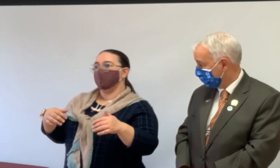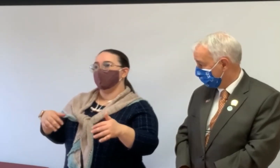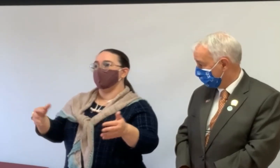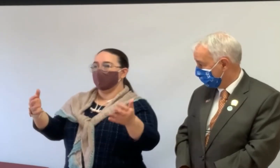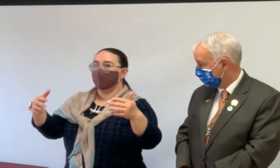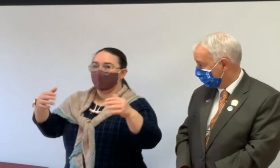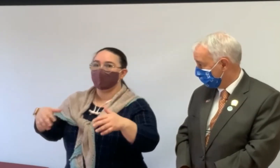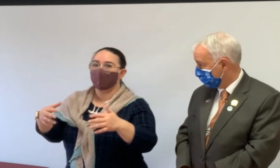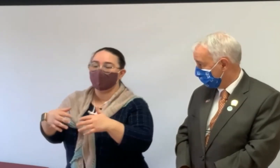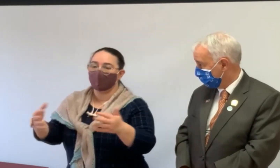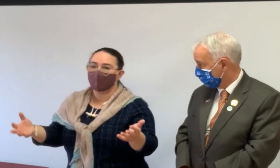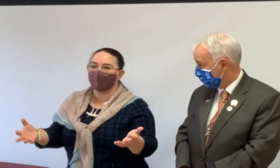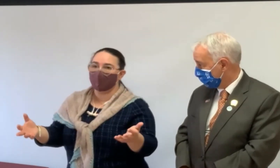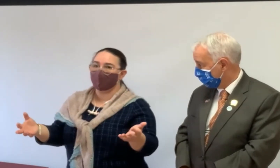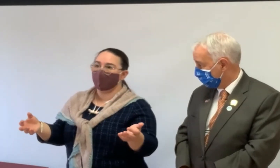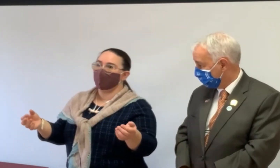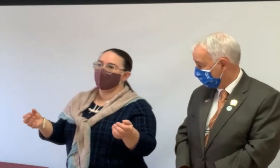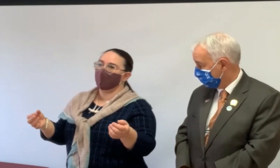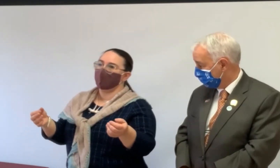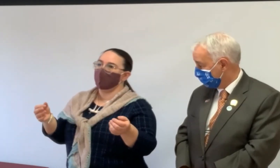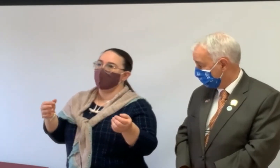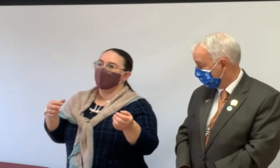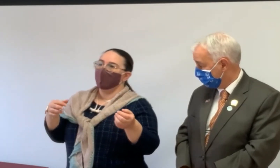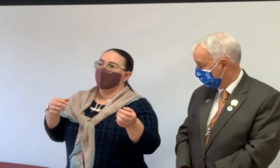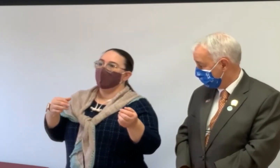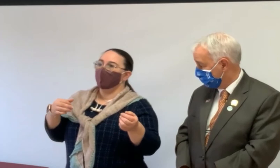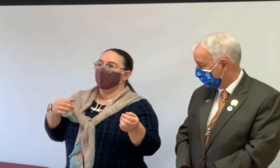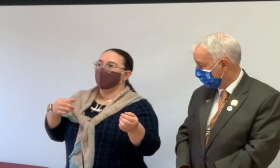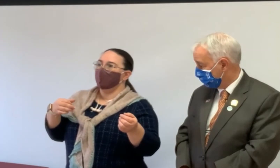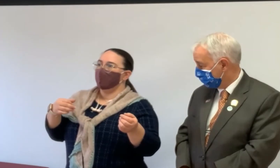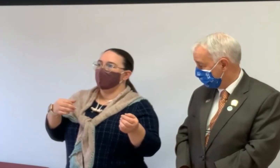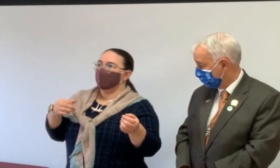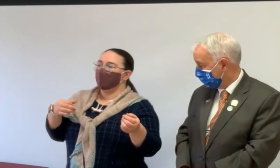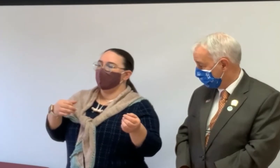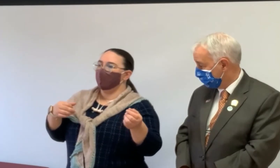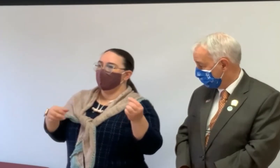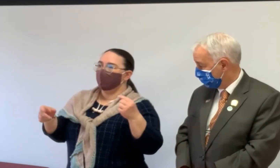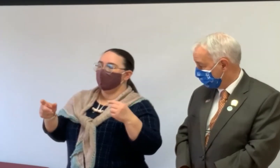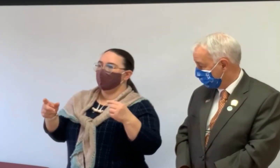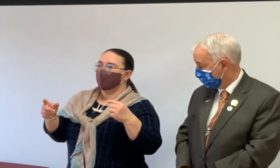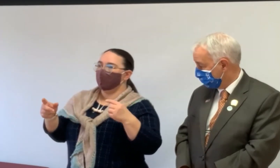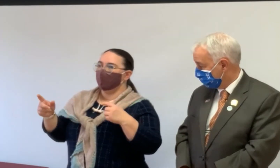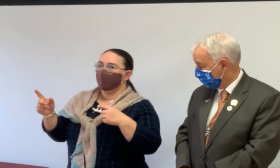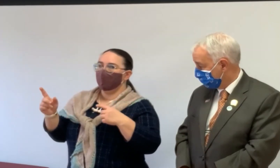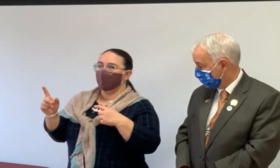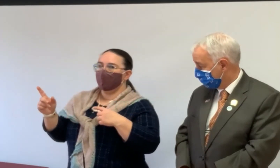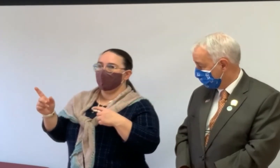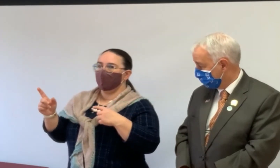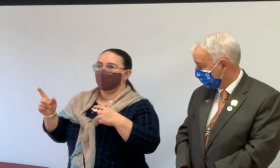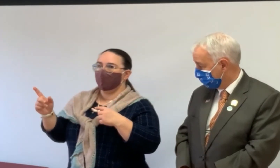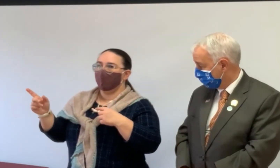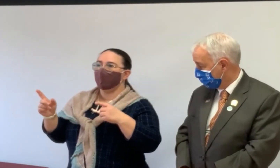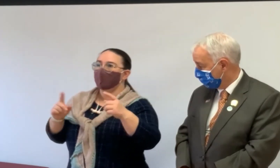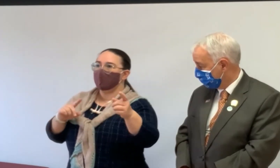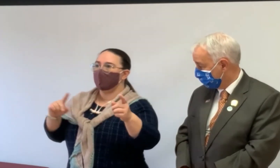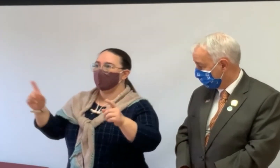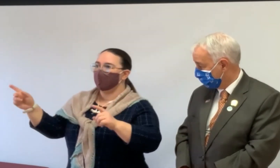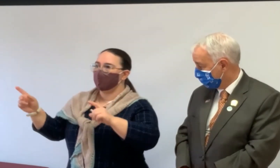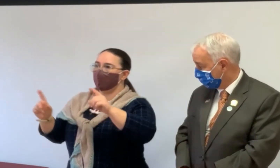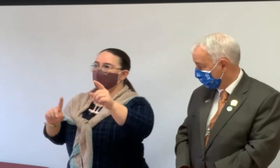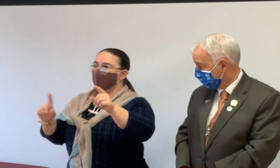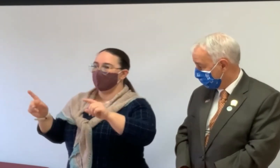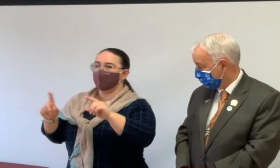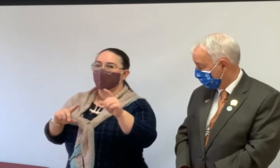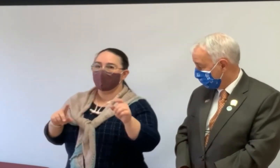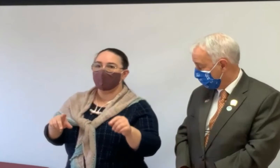having the conversations again, that start with understanding value of property, then, then you, you often need